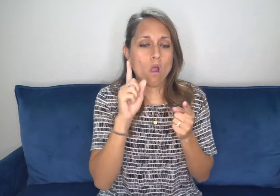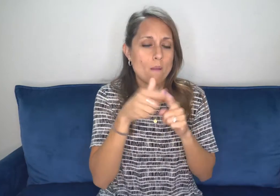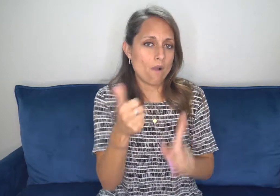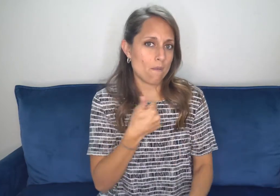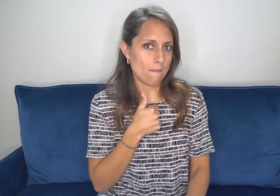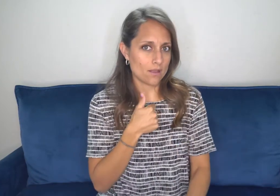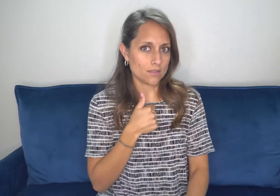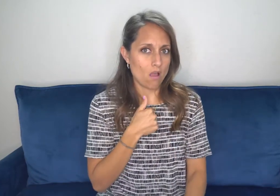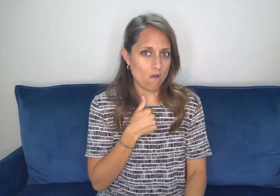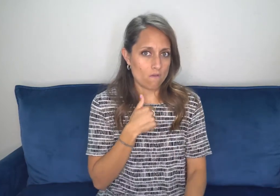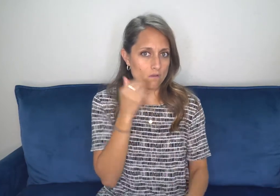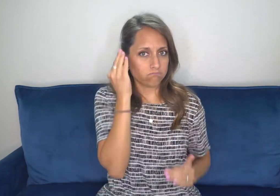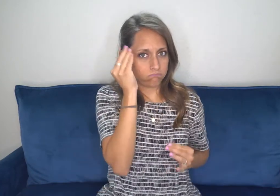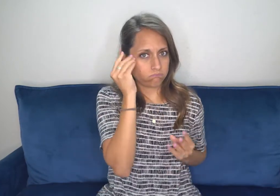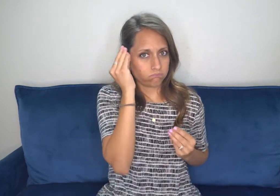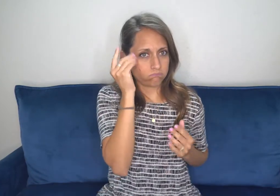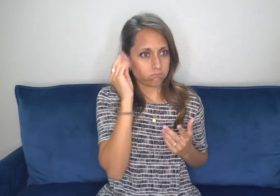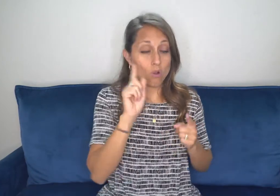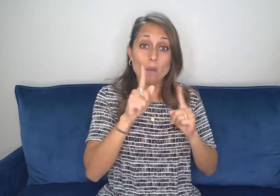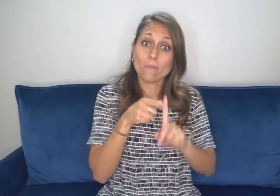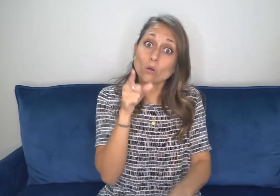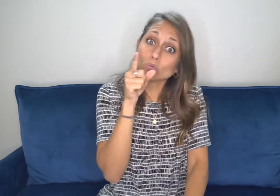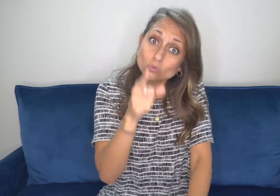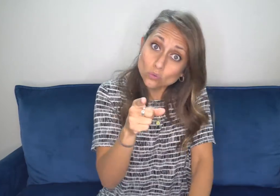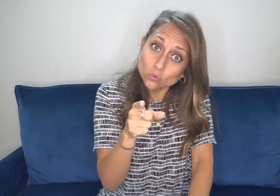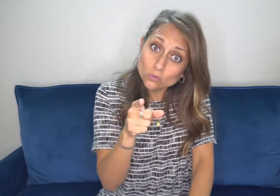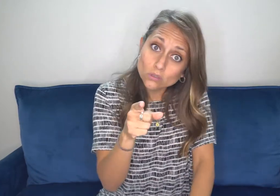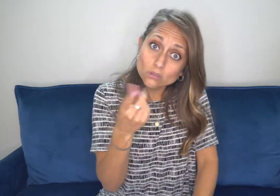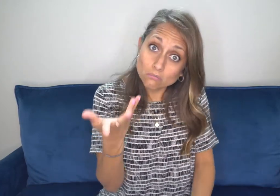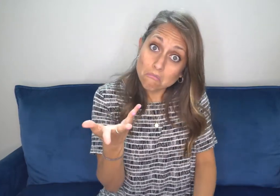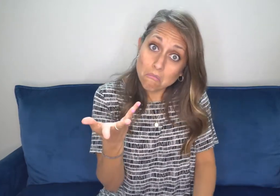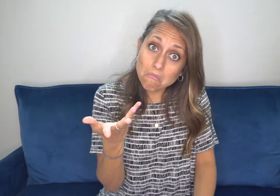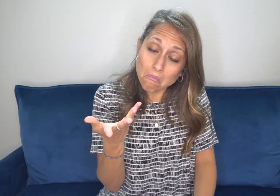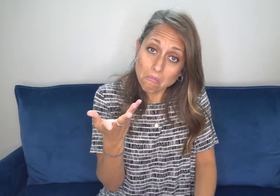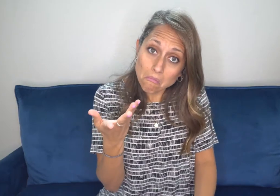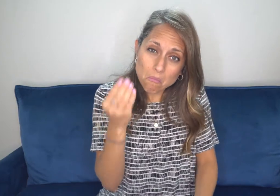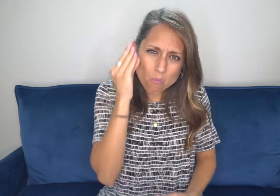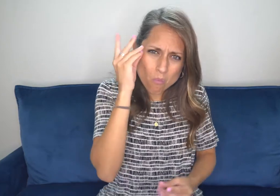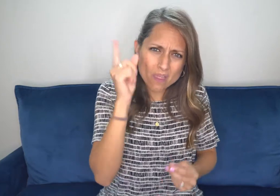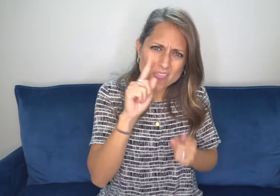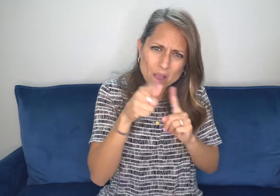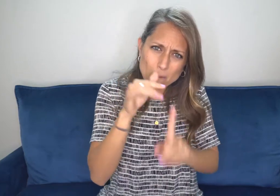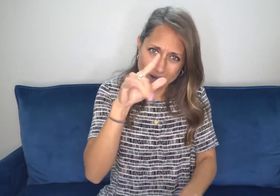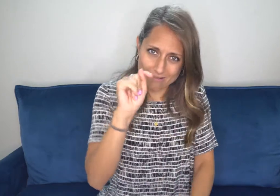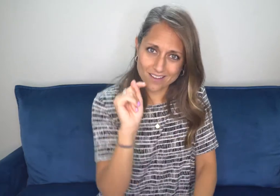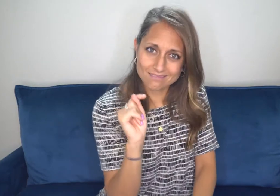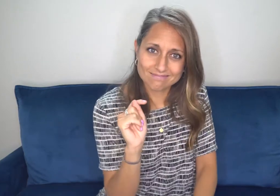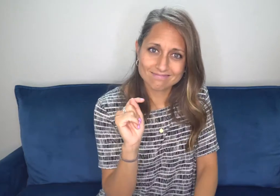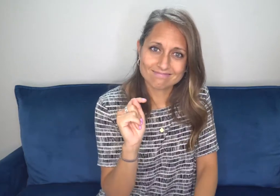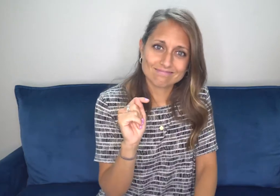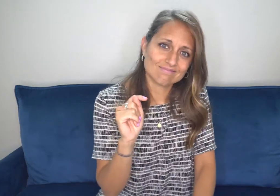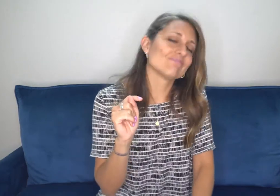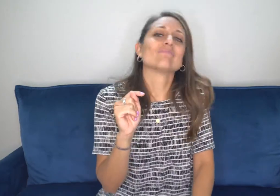us about ourselves? What does this show you about you? I need you to think about it.